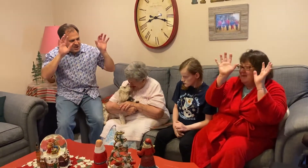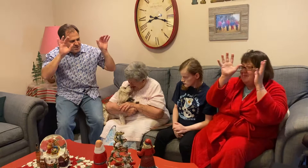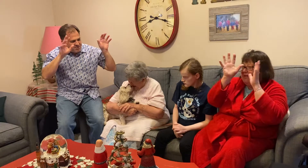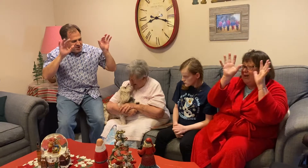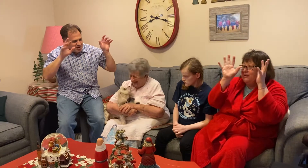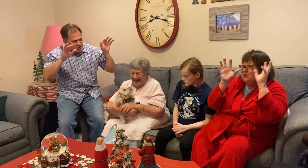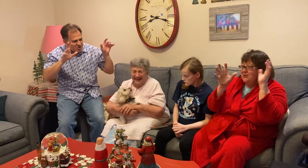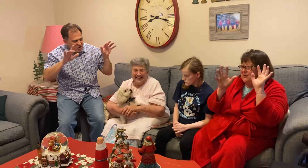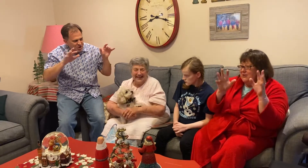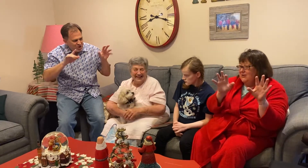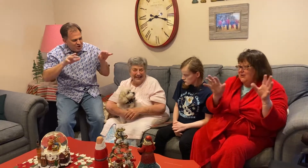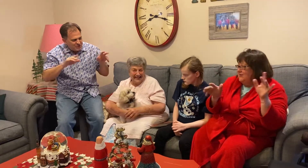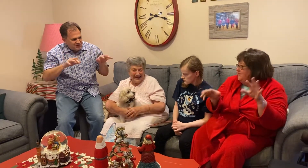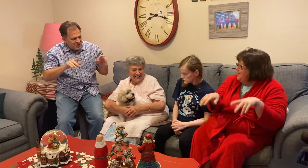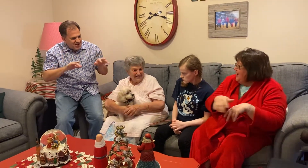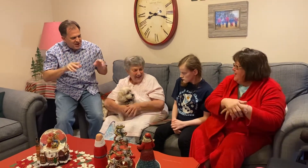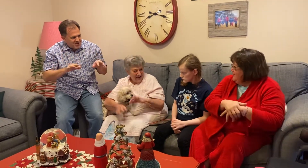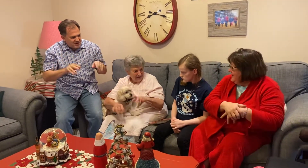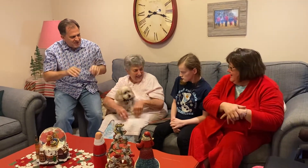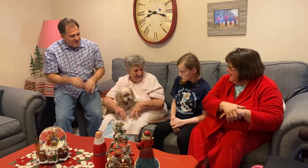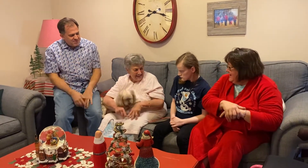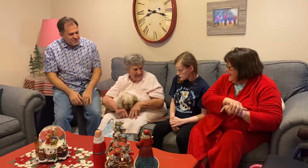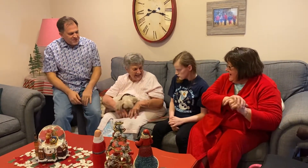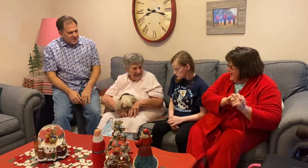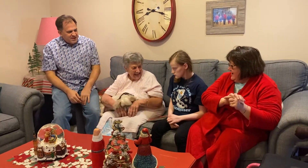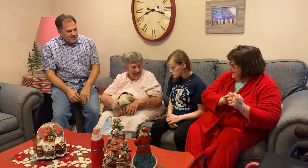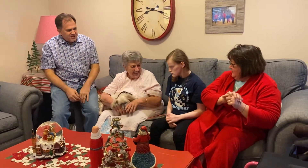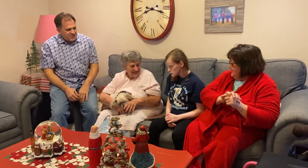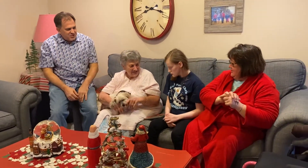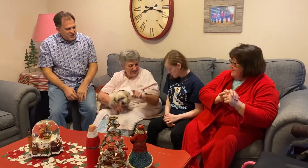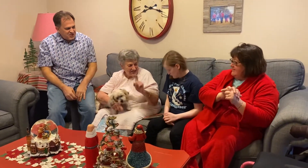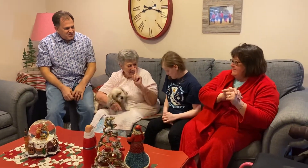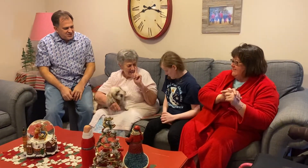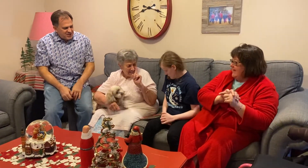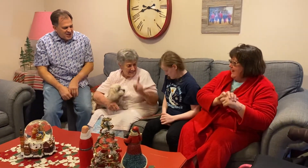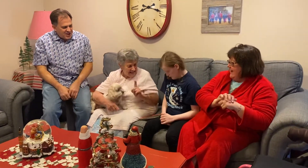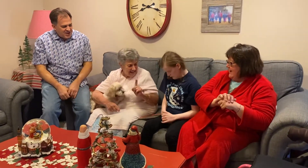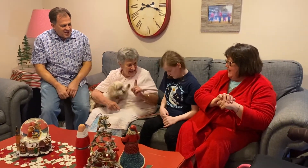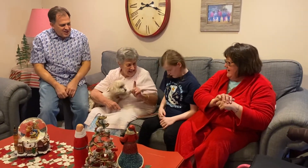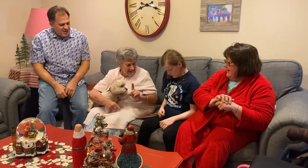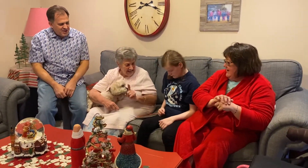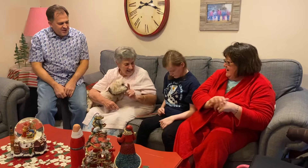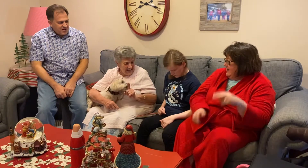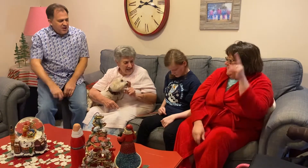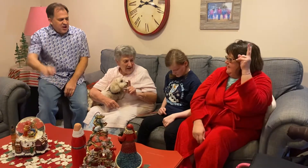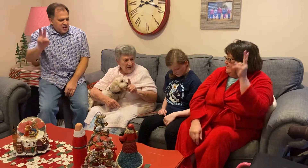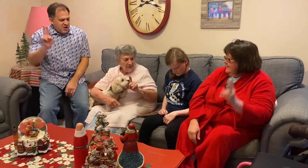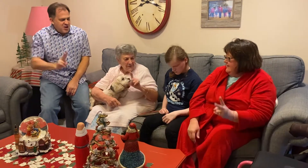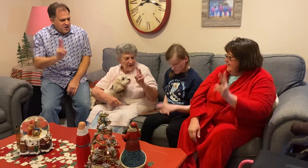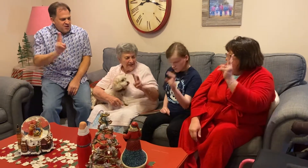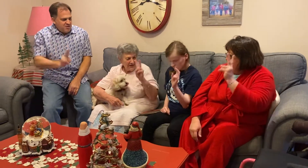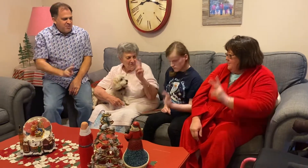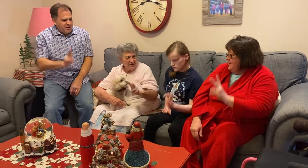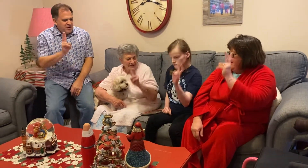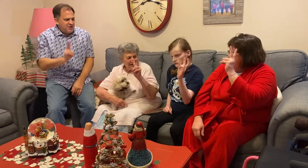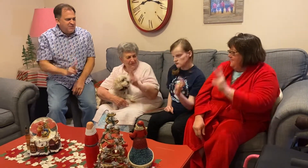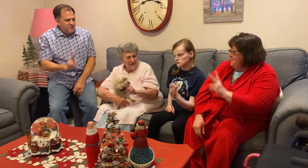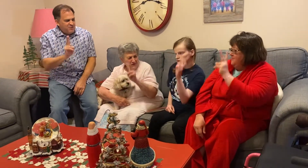said, little bunny foo